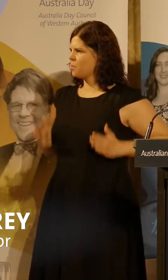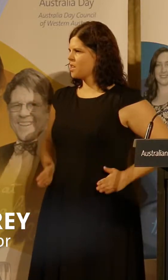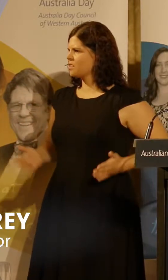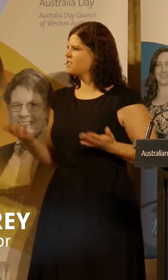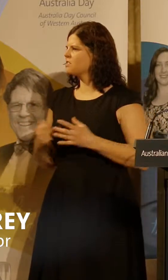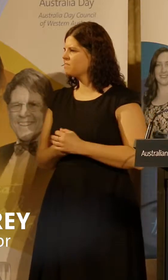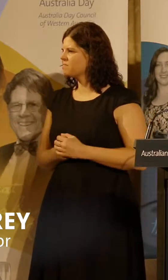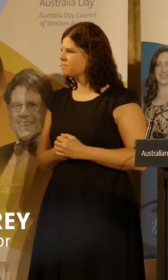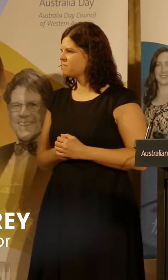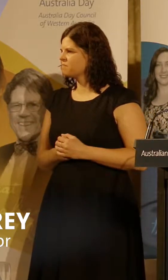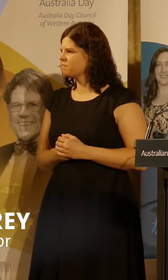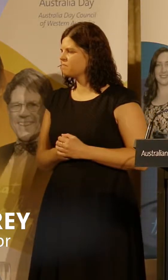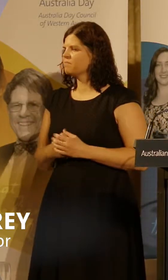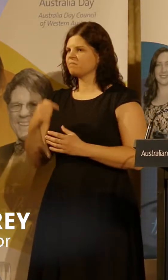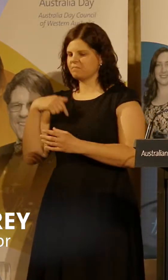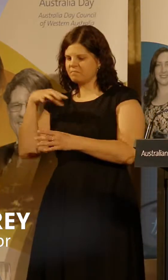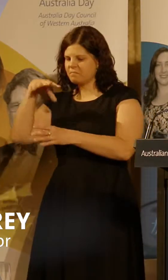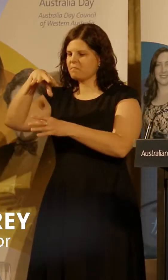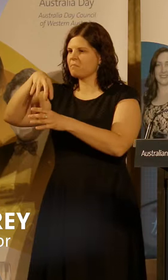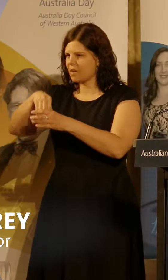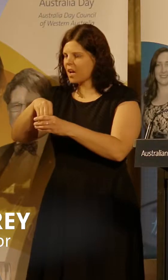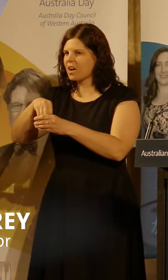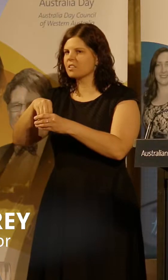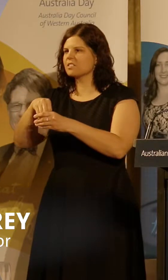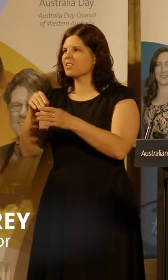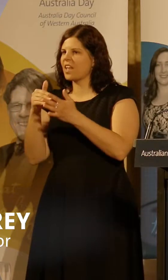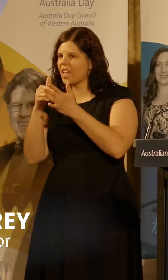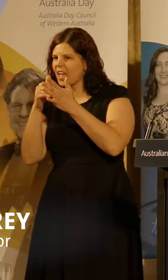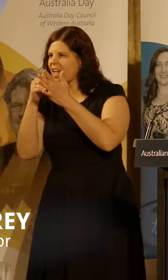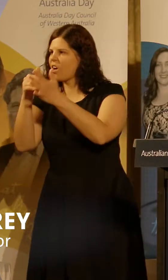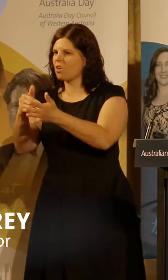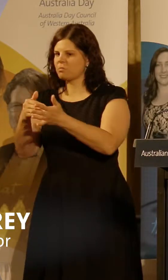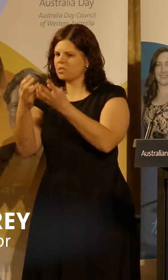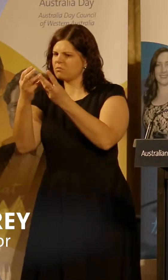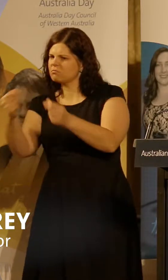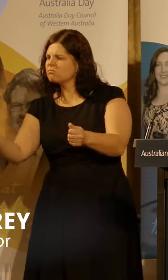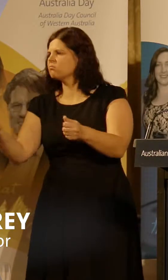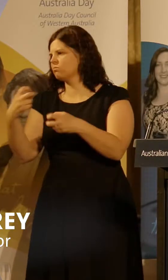To be part of the solution rather than being a bystander.